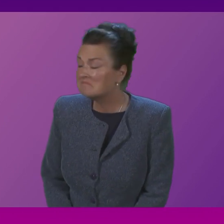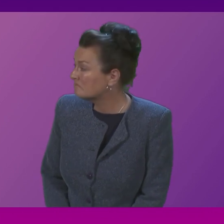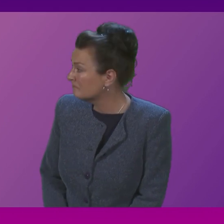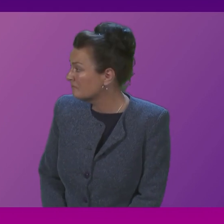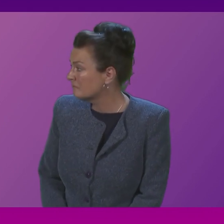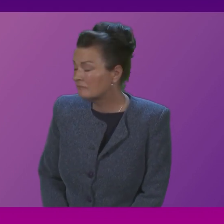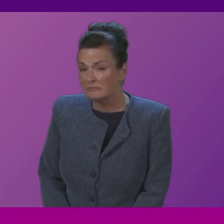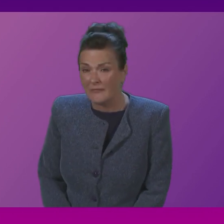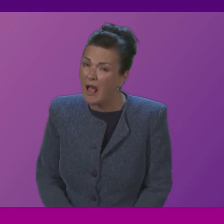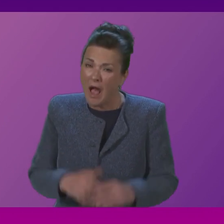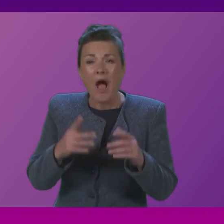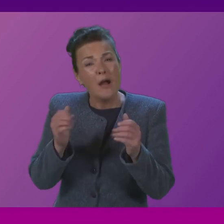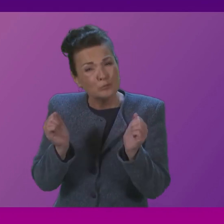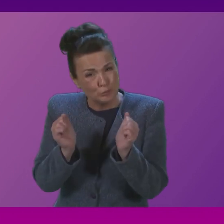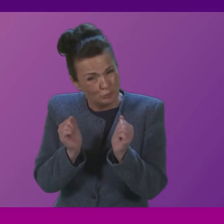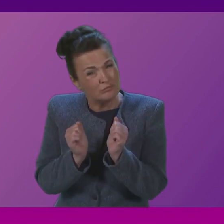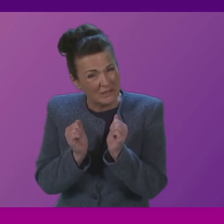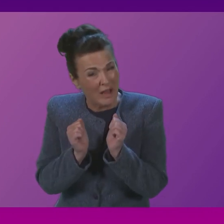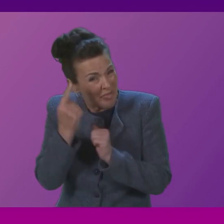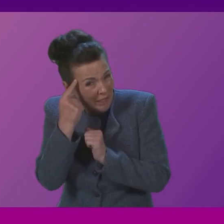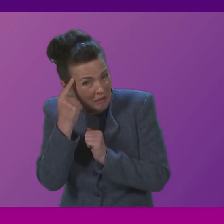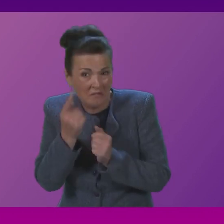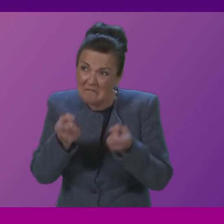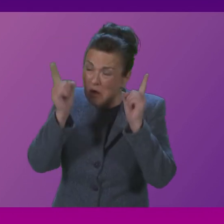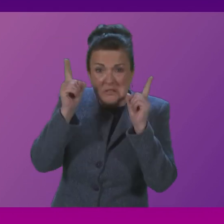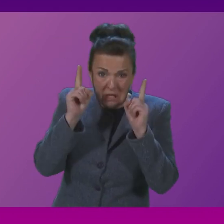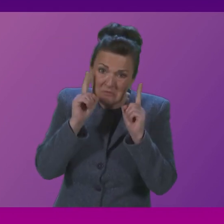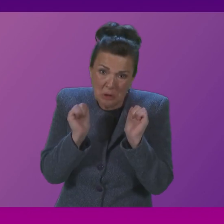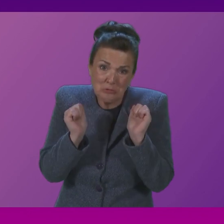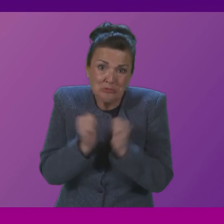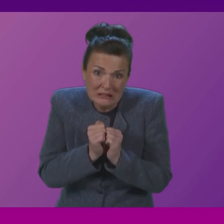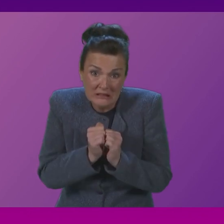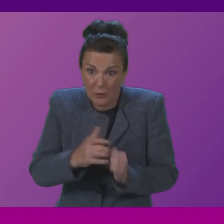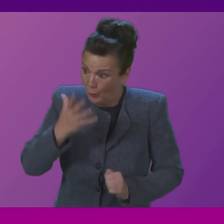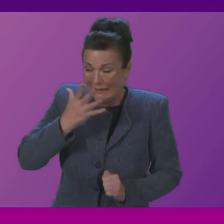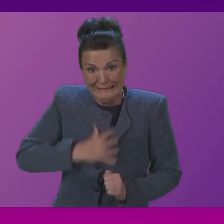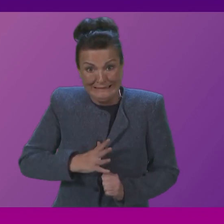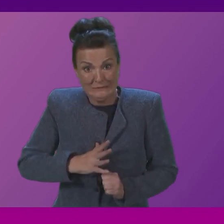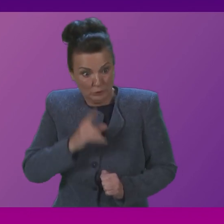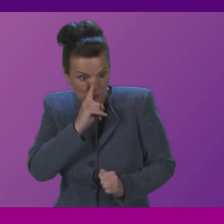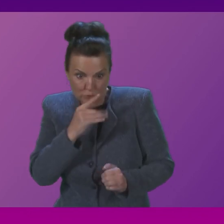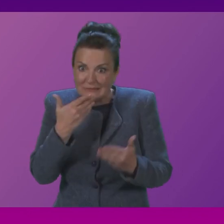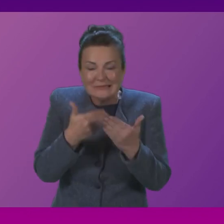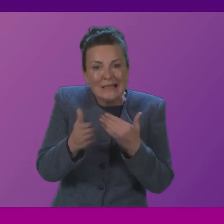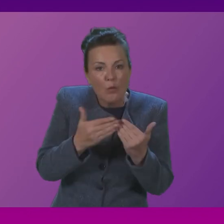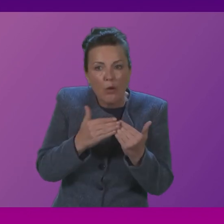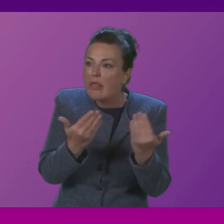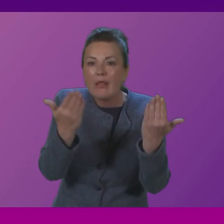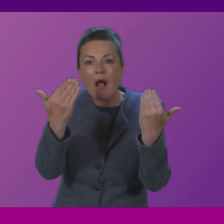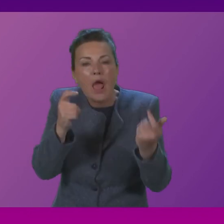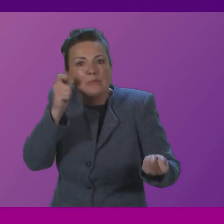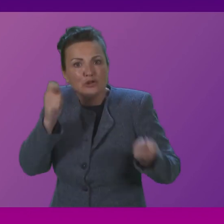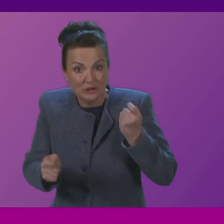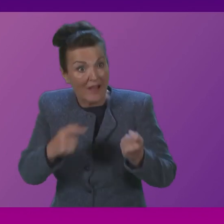the basics on tackling climate change Scotland will have no chance of meeting net zero so when will the